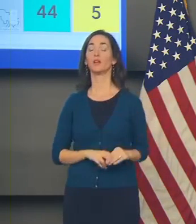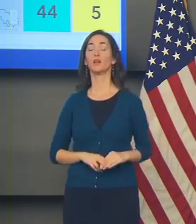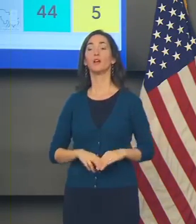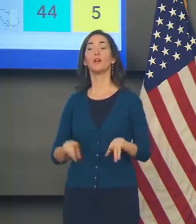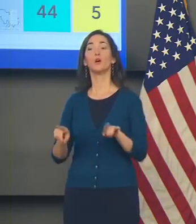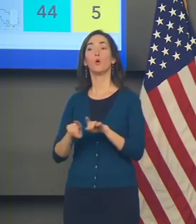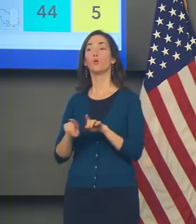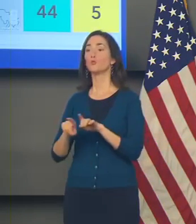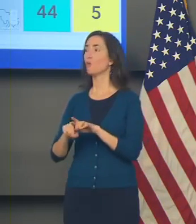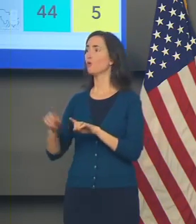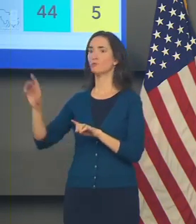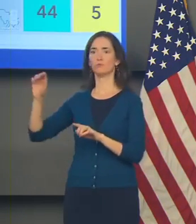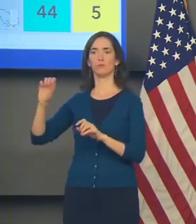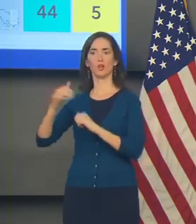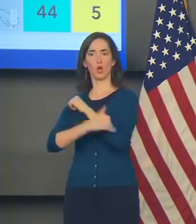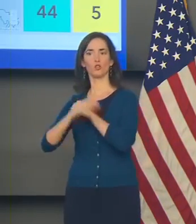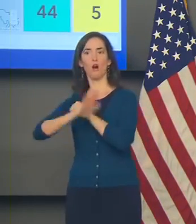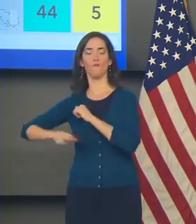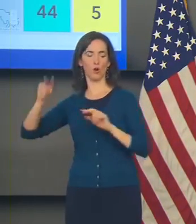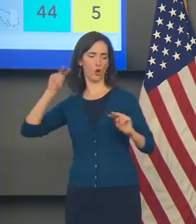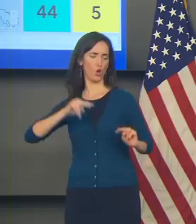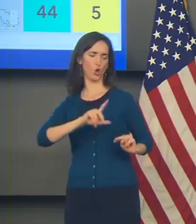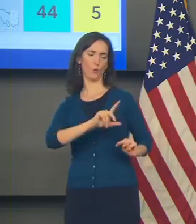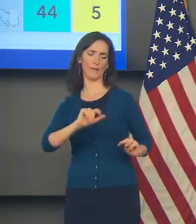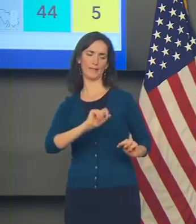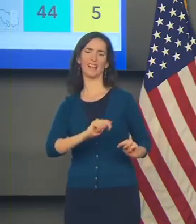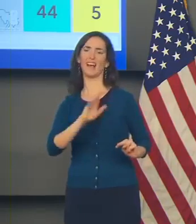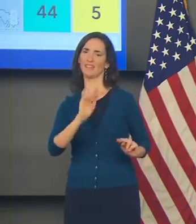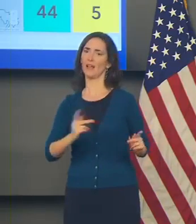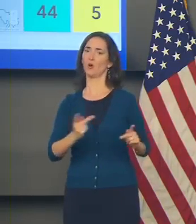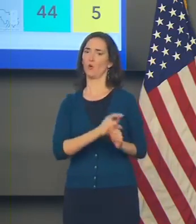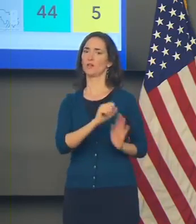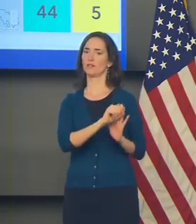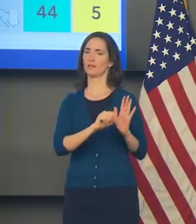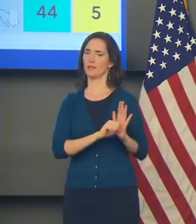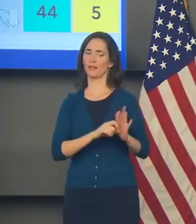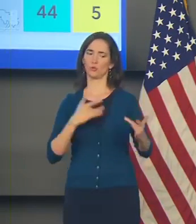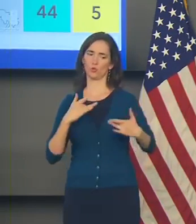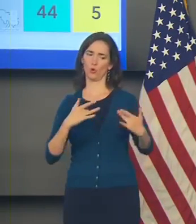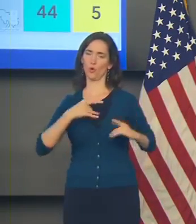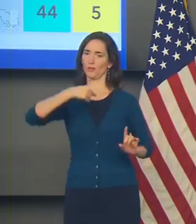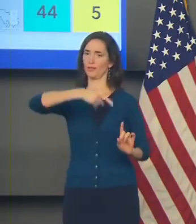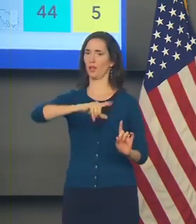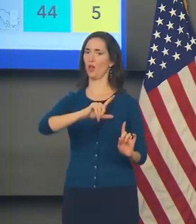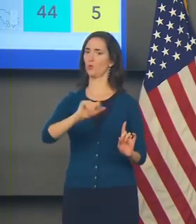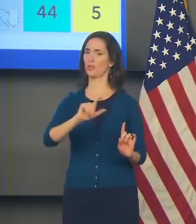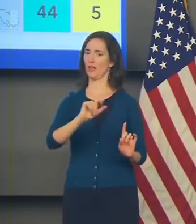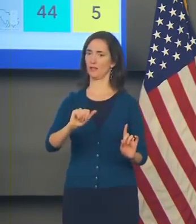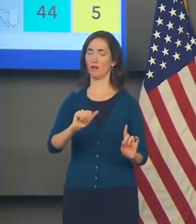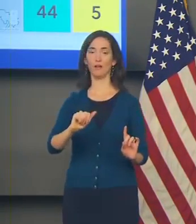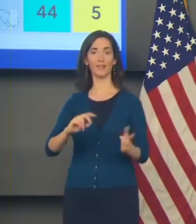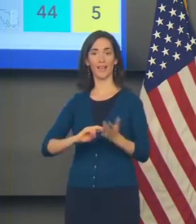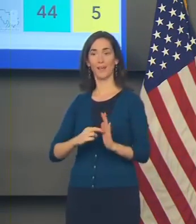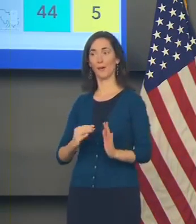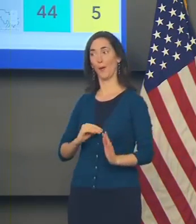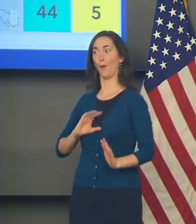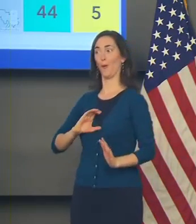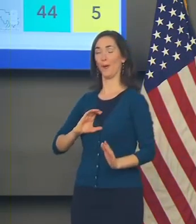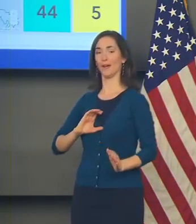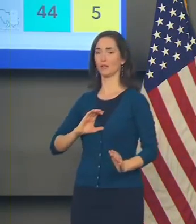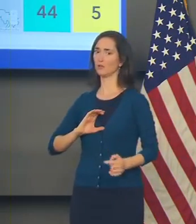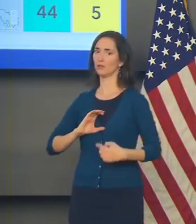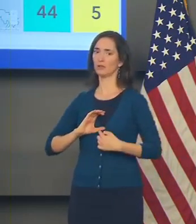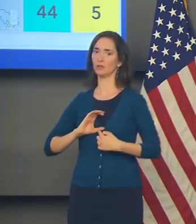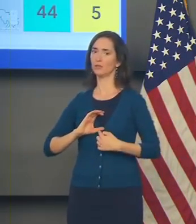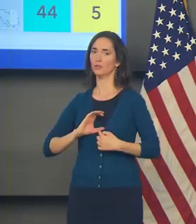And I would tell you, we would be the foremost state of concern in the country. That is not a distinction that we should